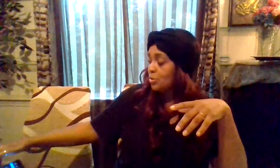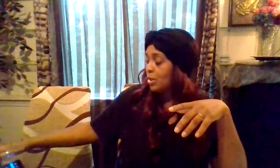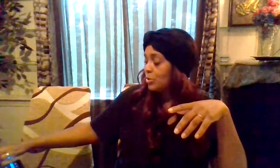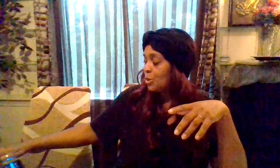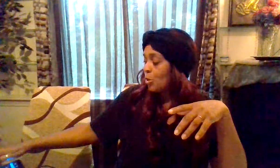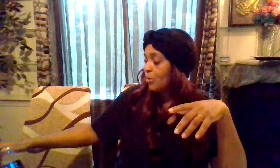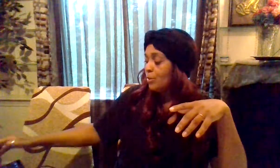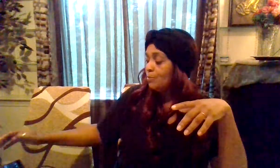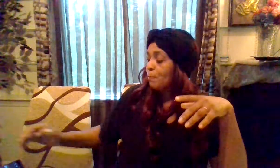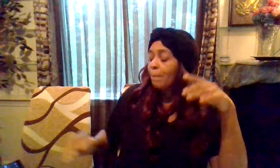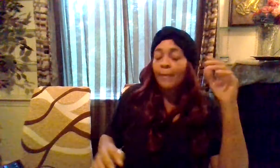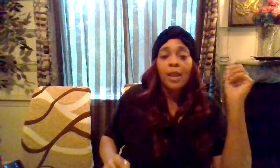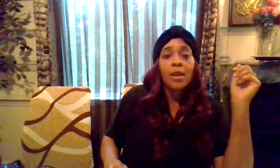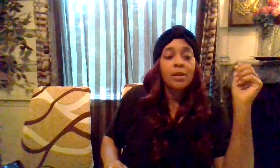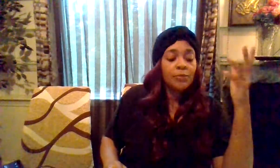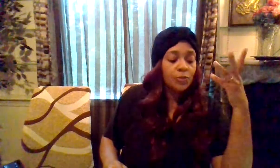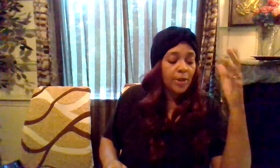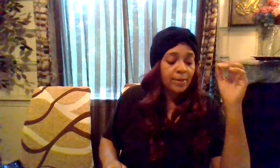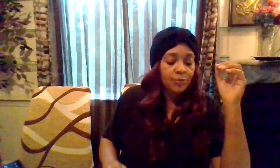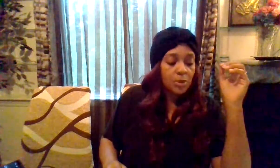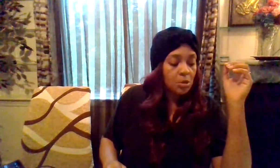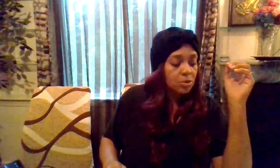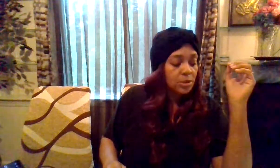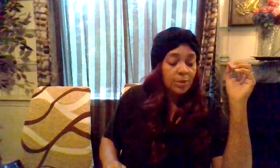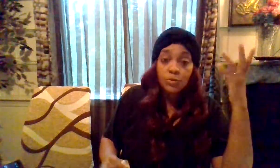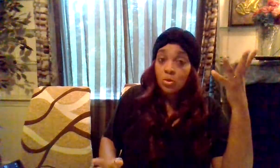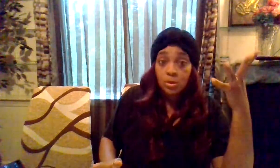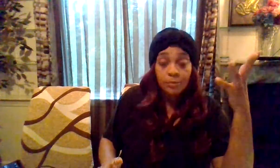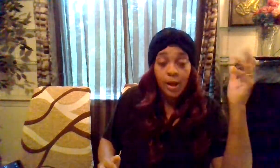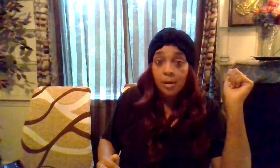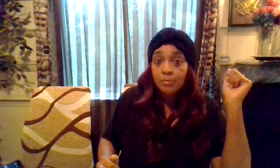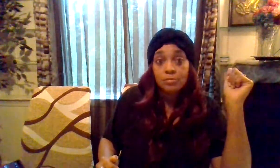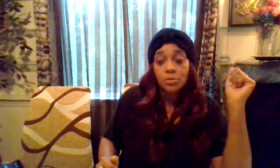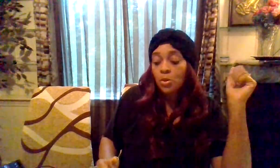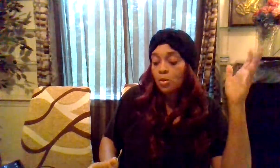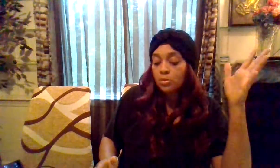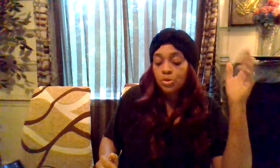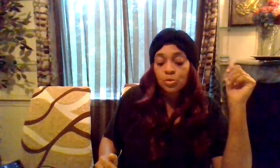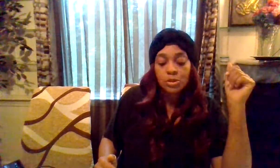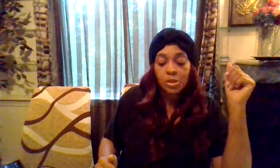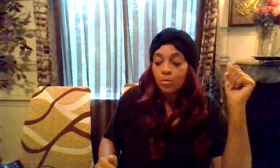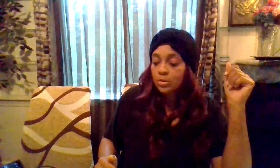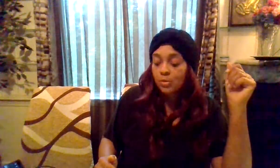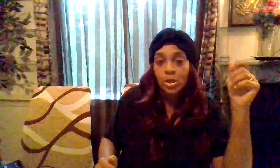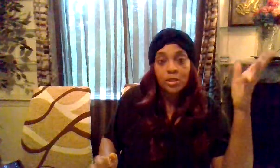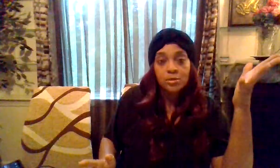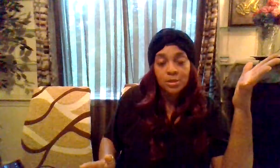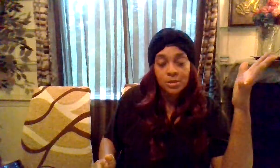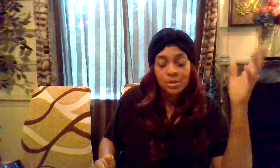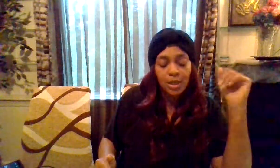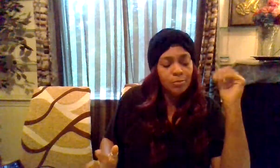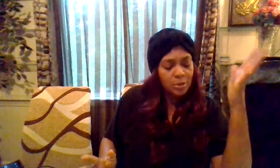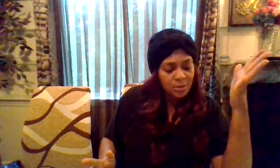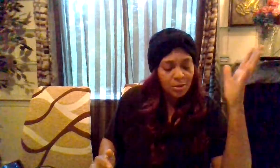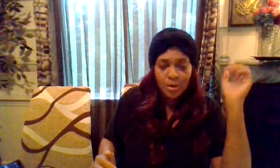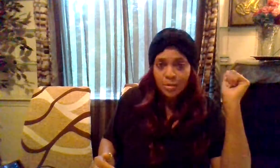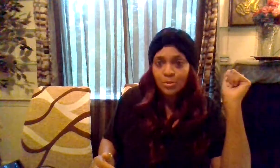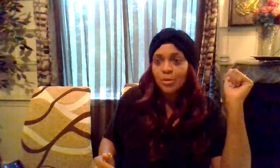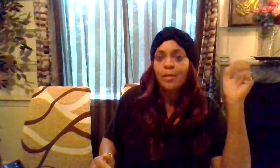you getting to know me and if you feel like the videos just give you a good vibe you know that you would share with someone else to get the same please go ahead and do that